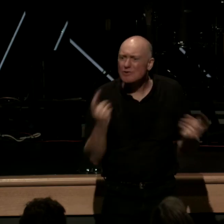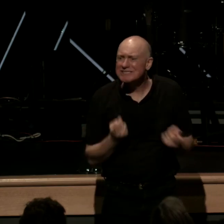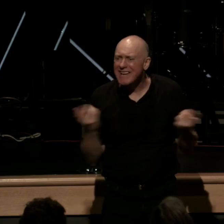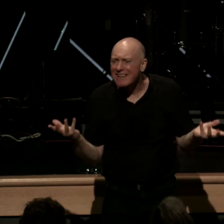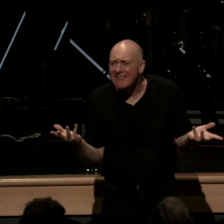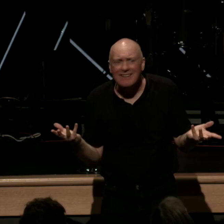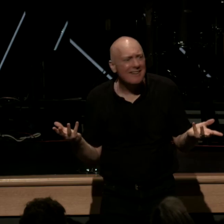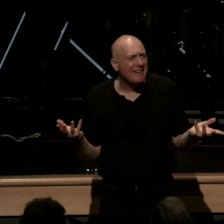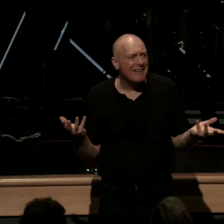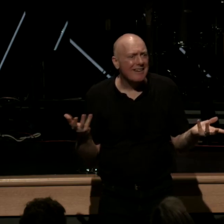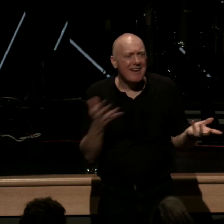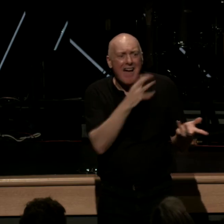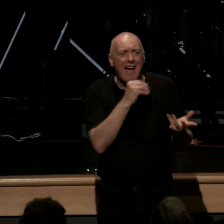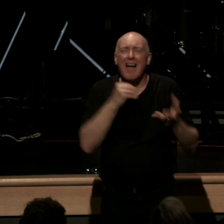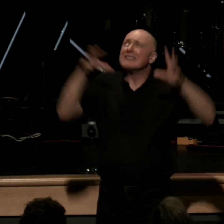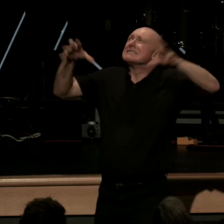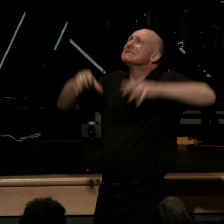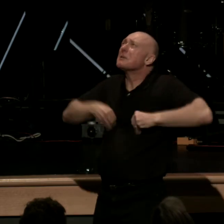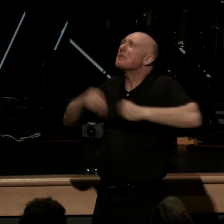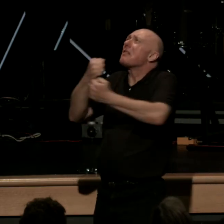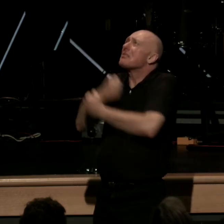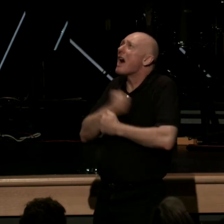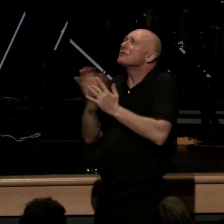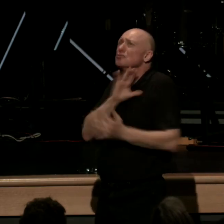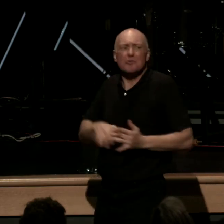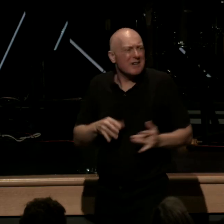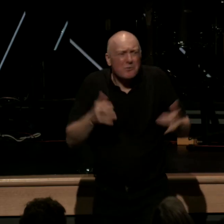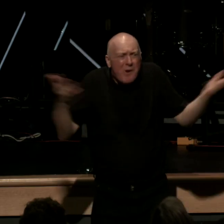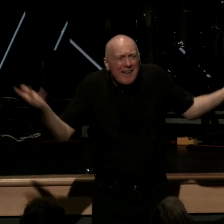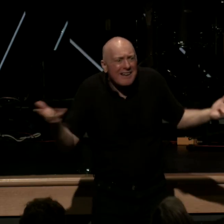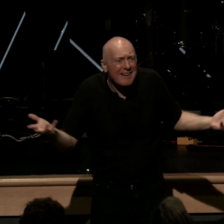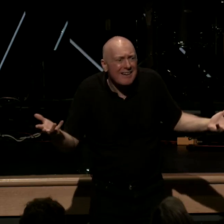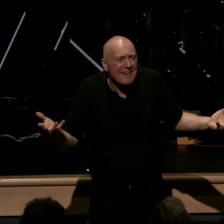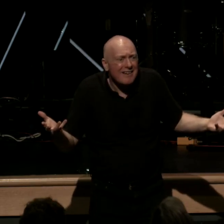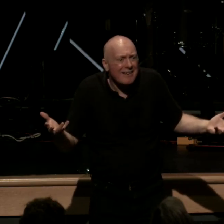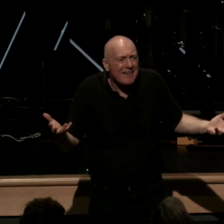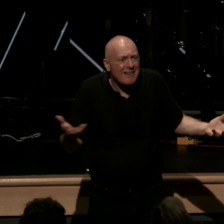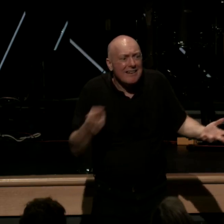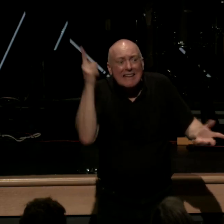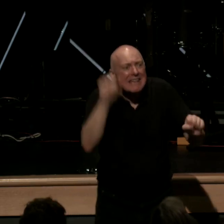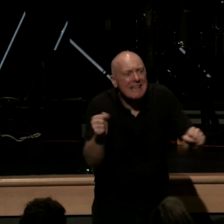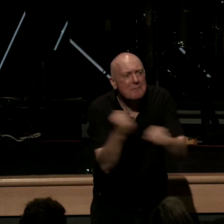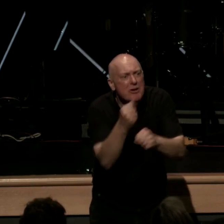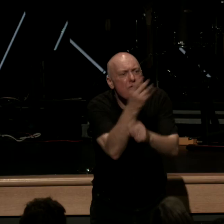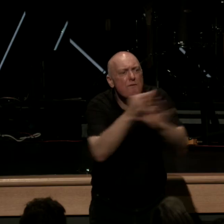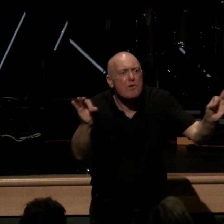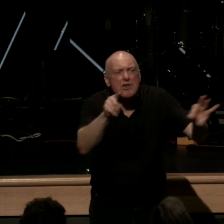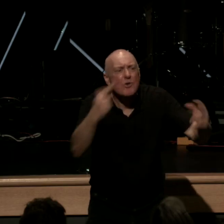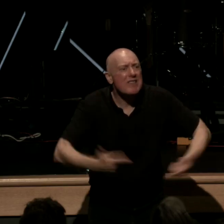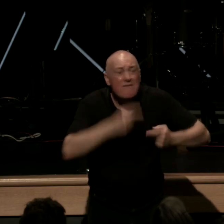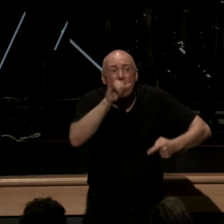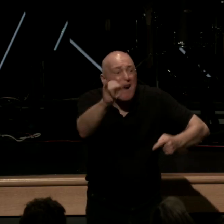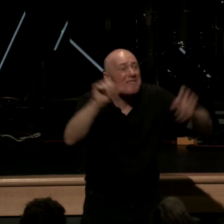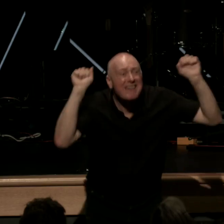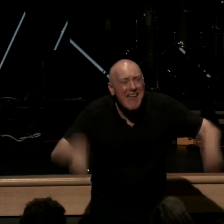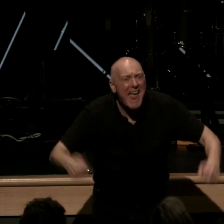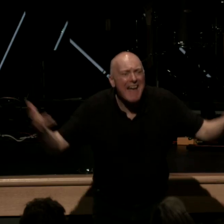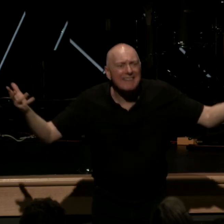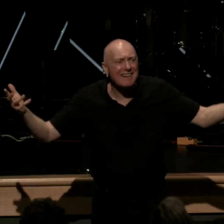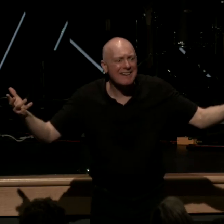and embracing the love of jesus christ that he will set you free and you might live forever say how do i do